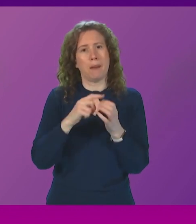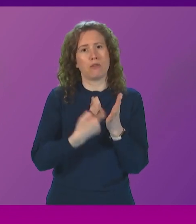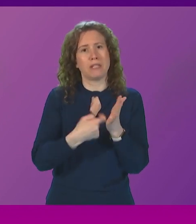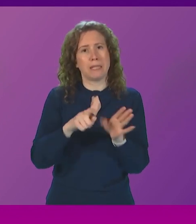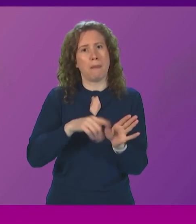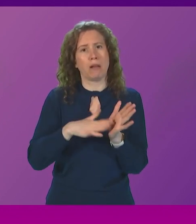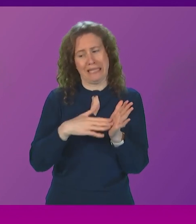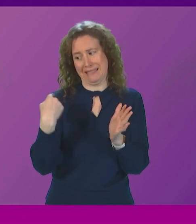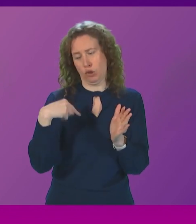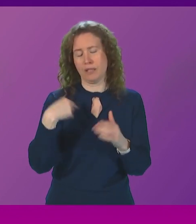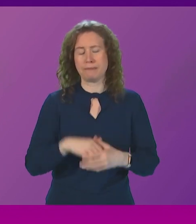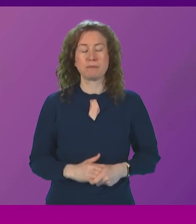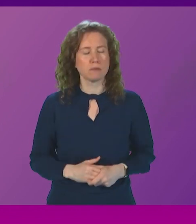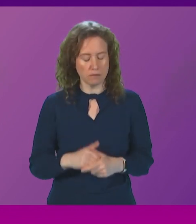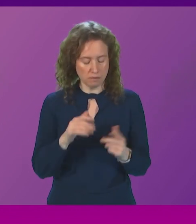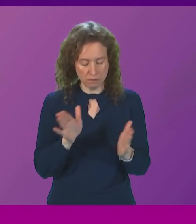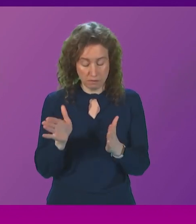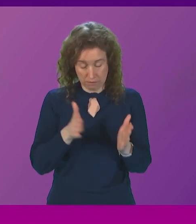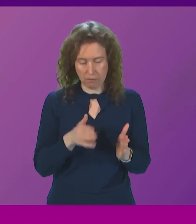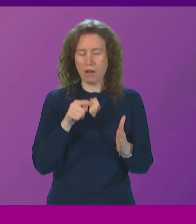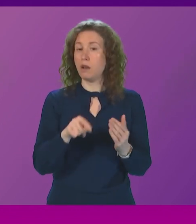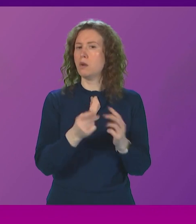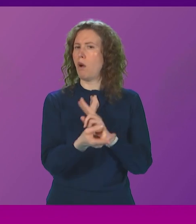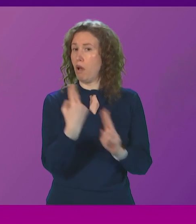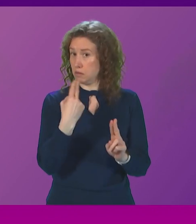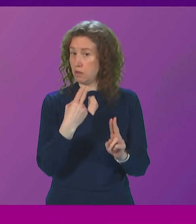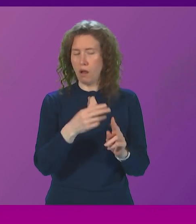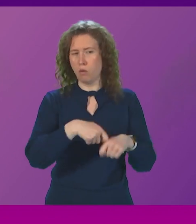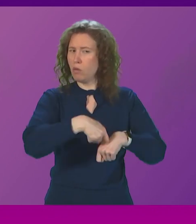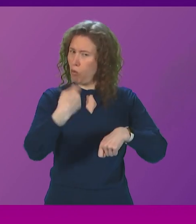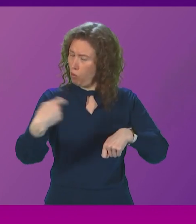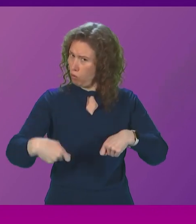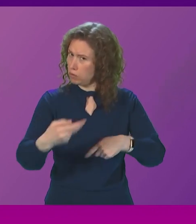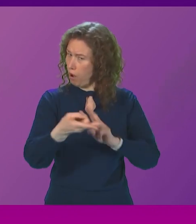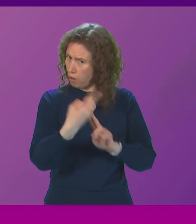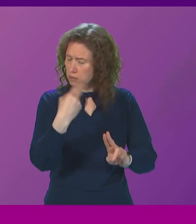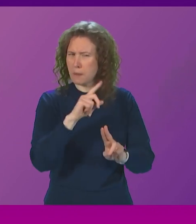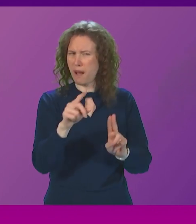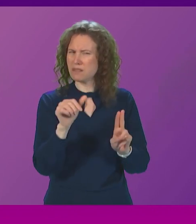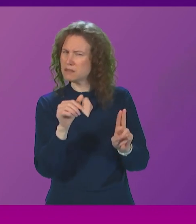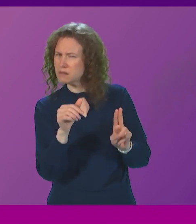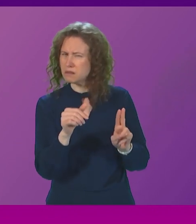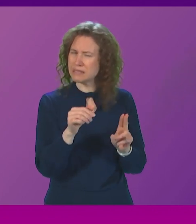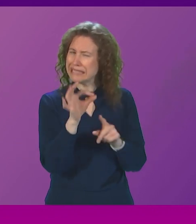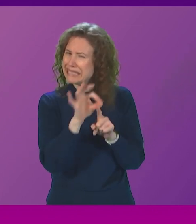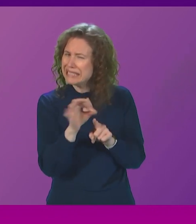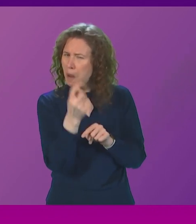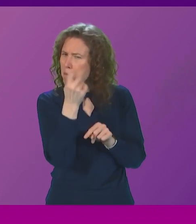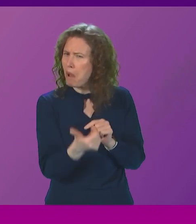this year. But getting back to the answer, which was, you very long in length, very short in detail,